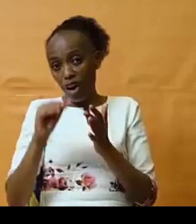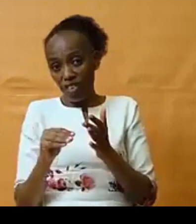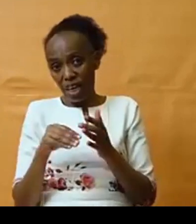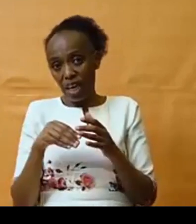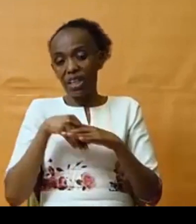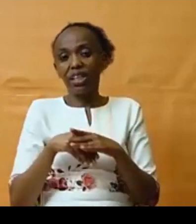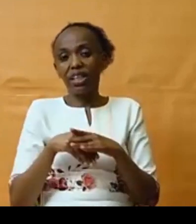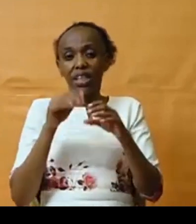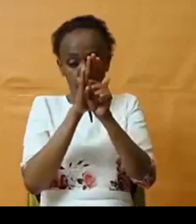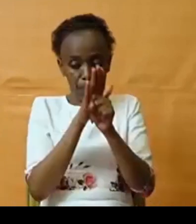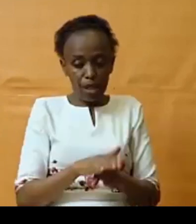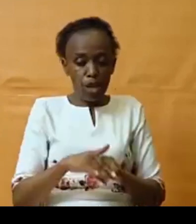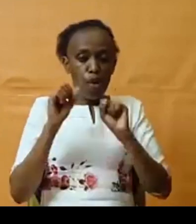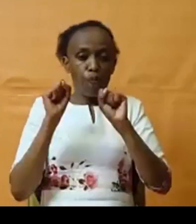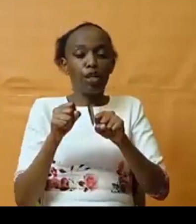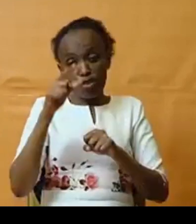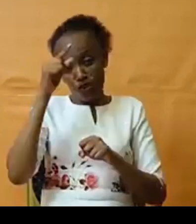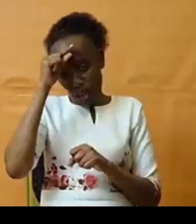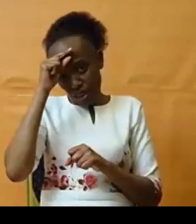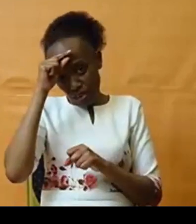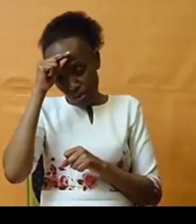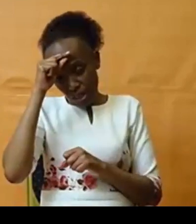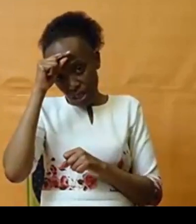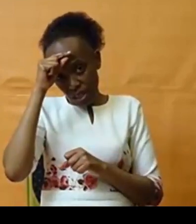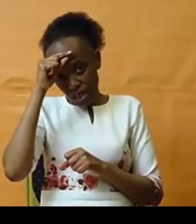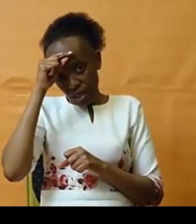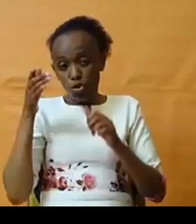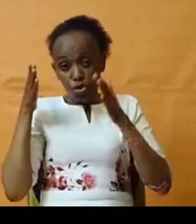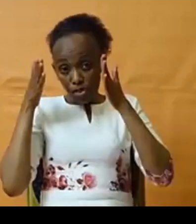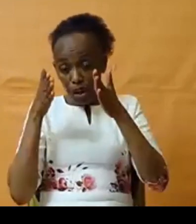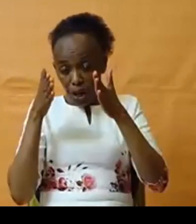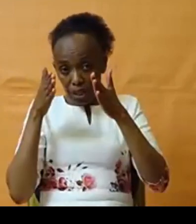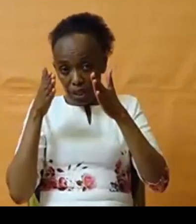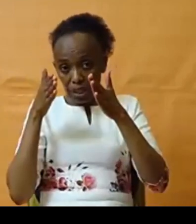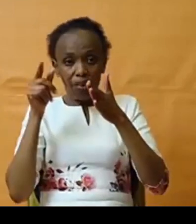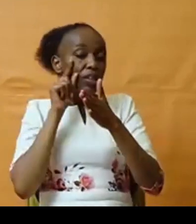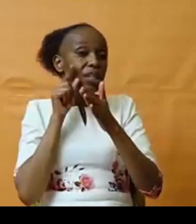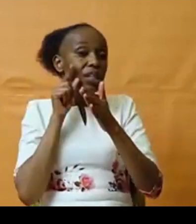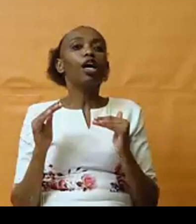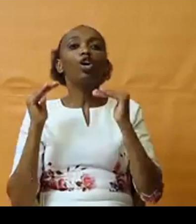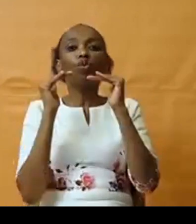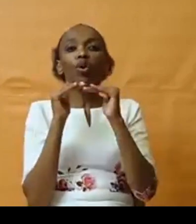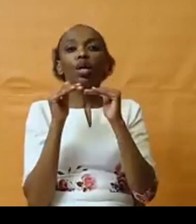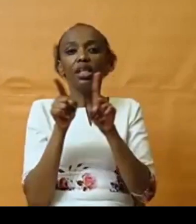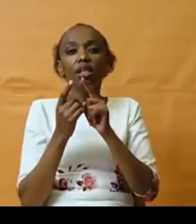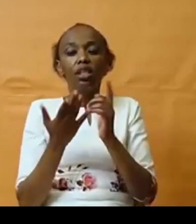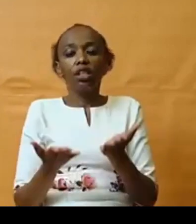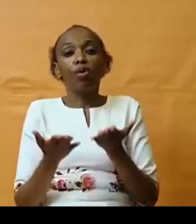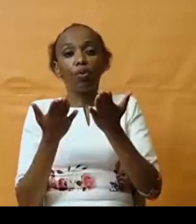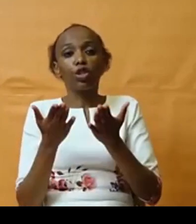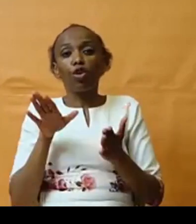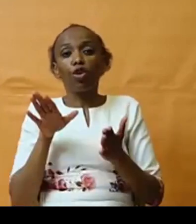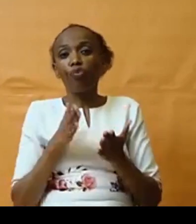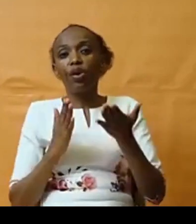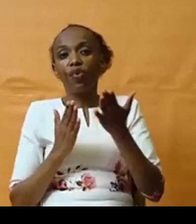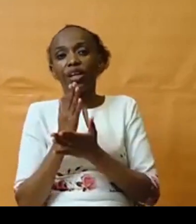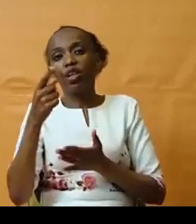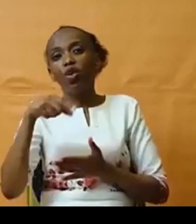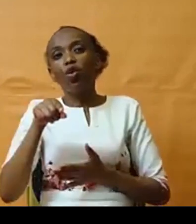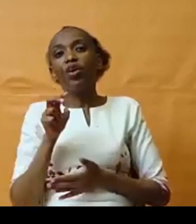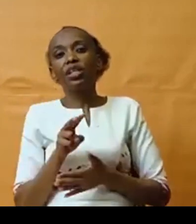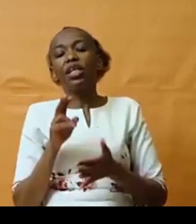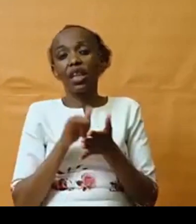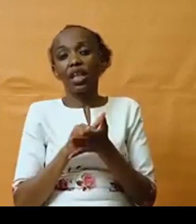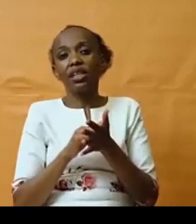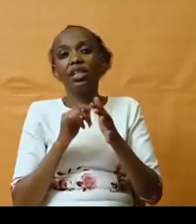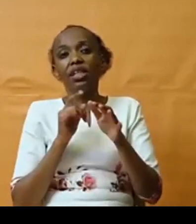ability for governments to meet their commitments on gender equality and promotion of women's rights. So we see that when there's a